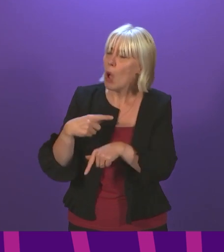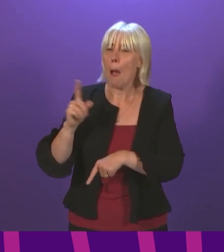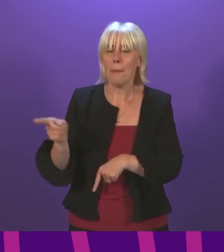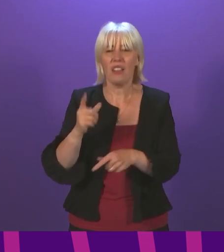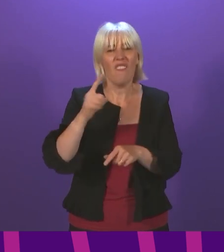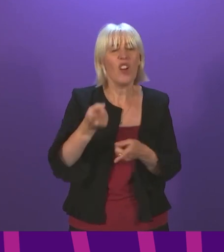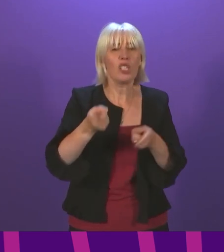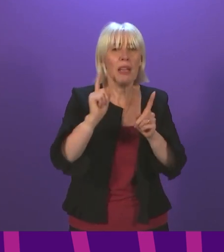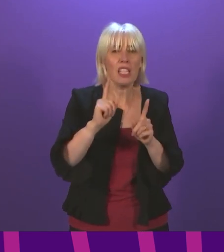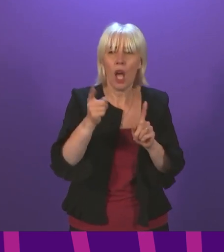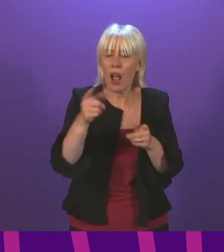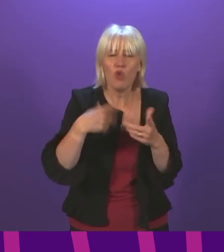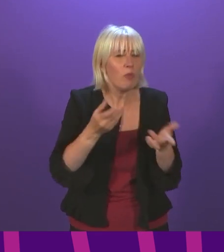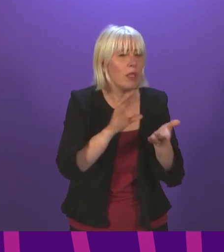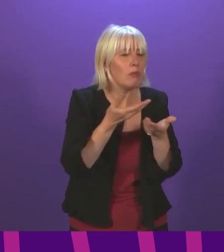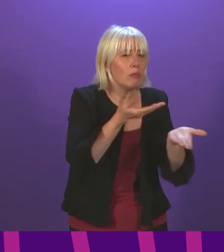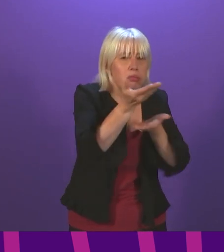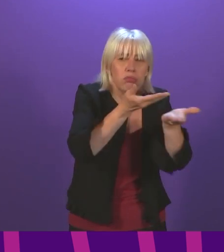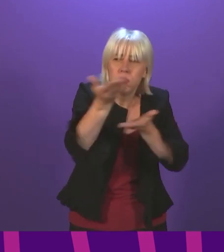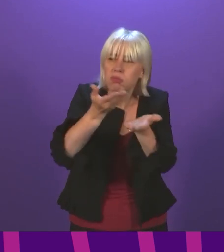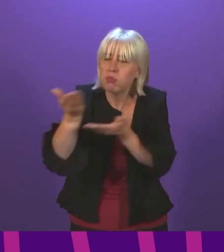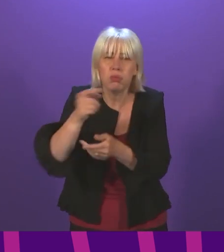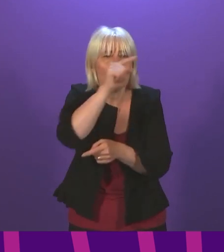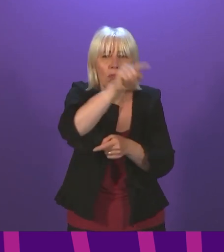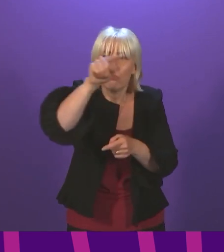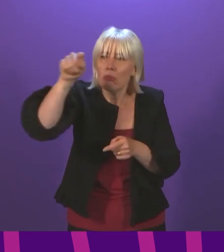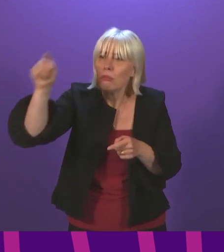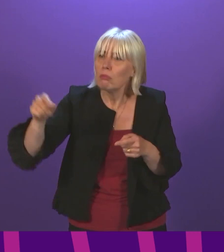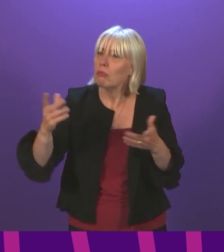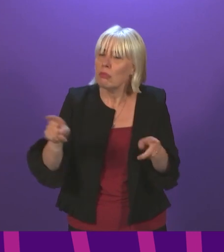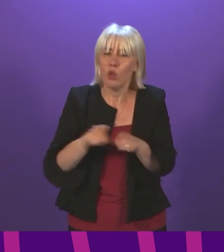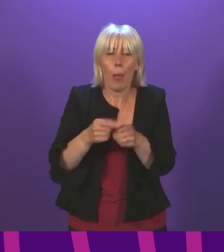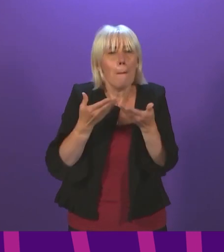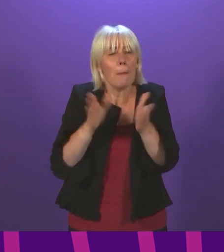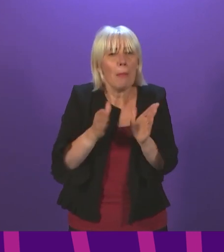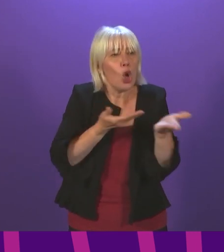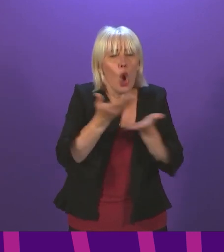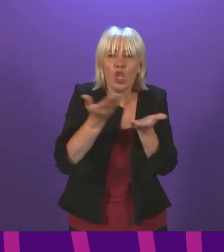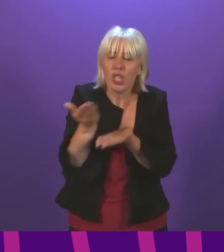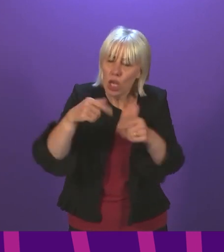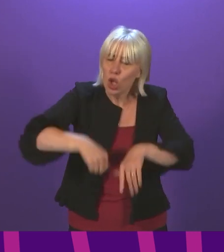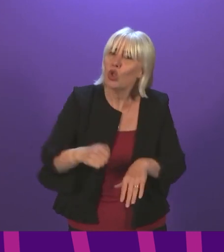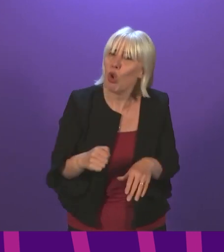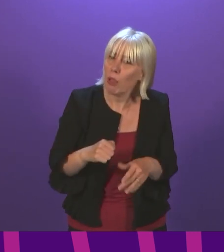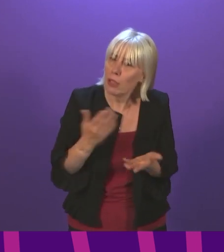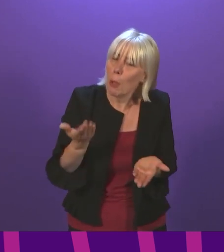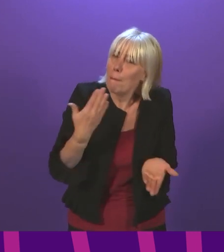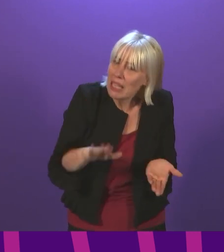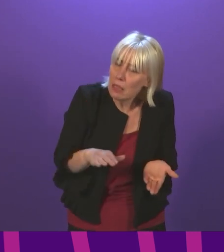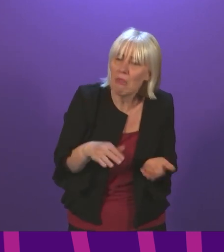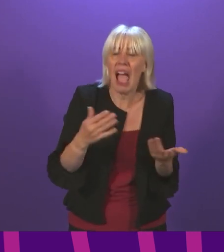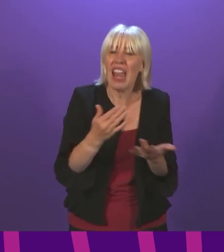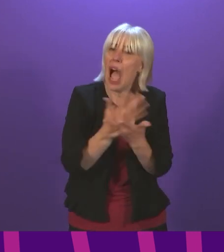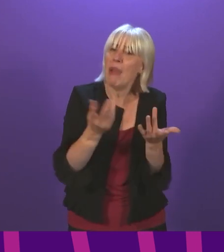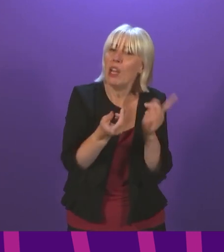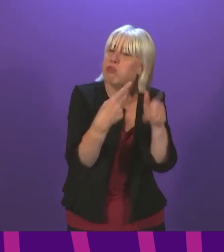she has had with the relevant sectors? And can she confirm if there has been a public consultation in Scotland? And if so, how many responses were